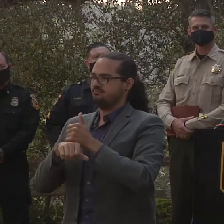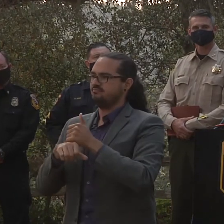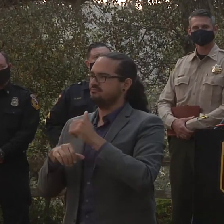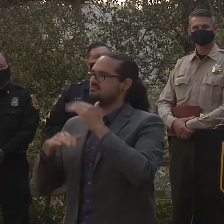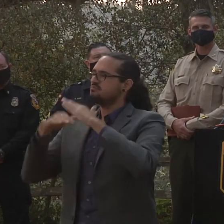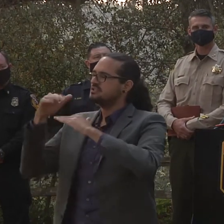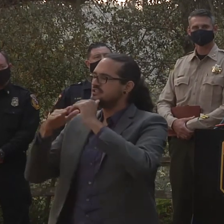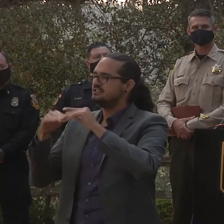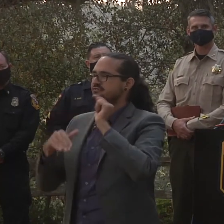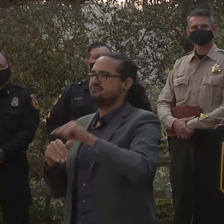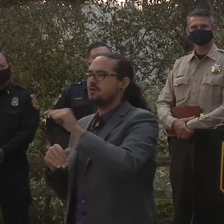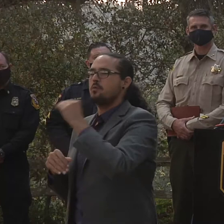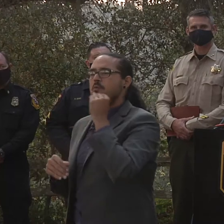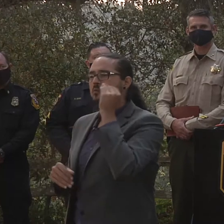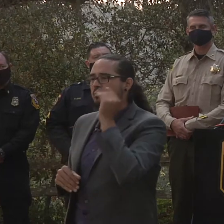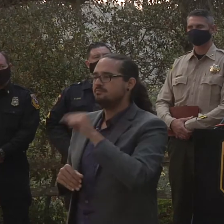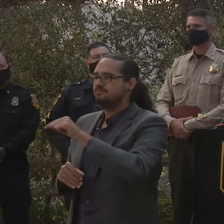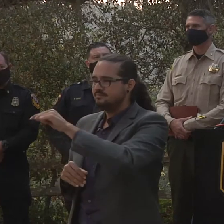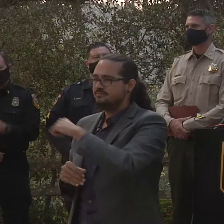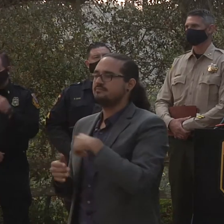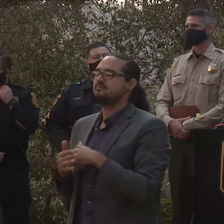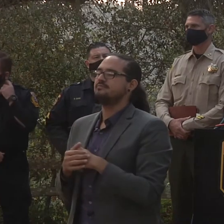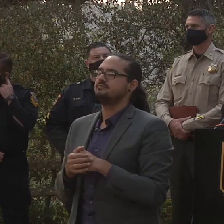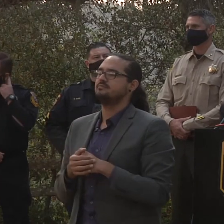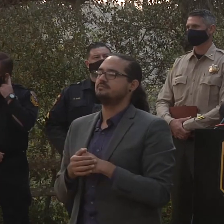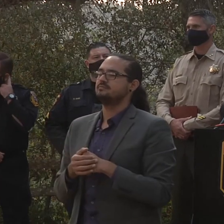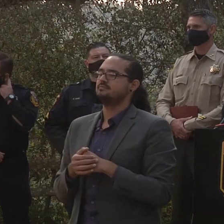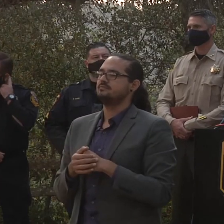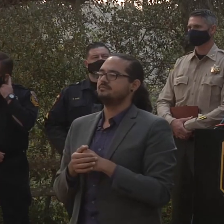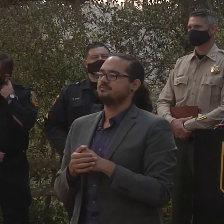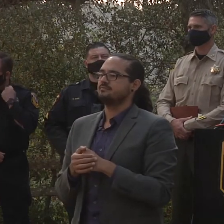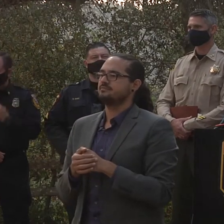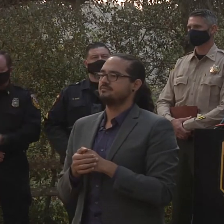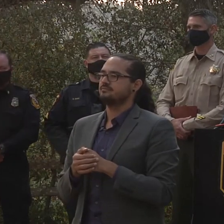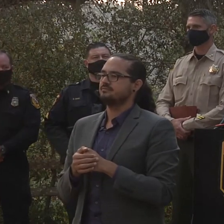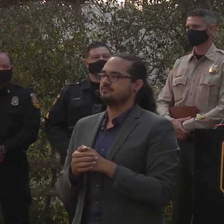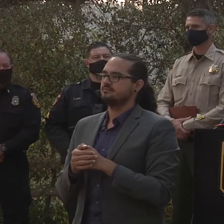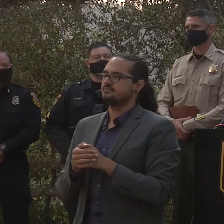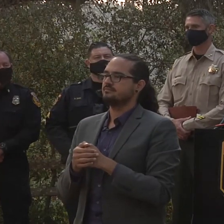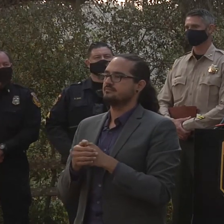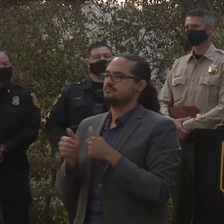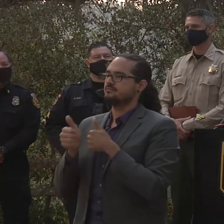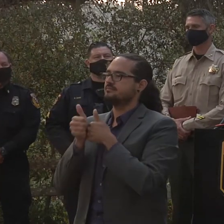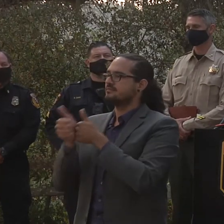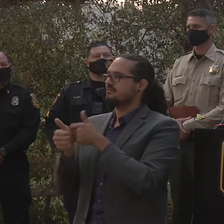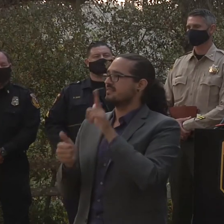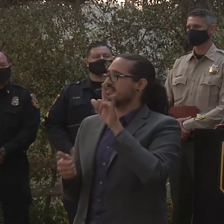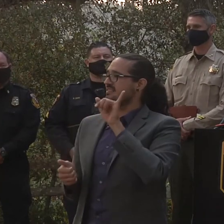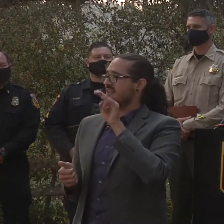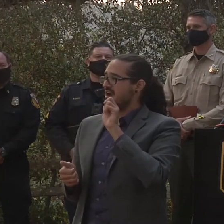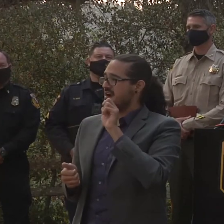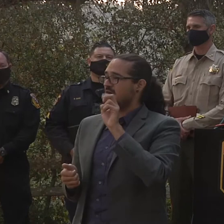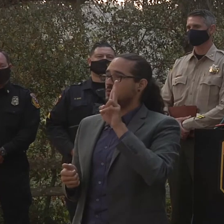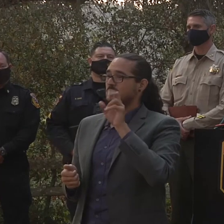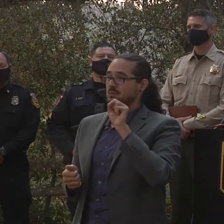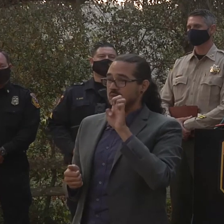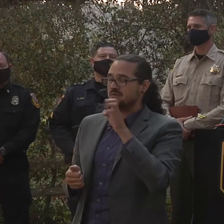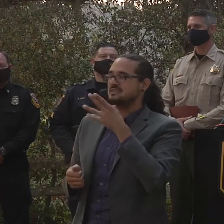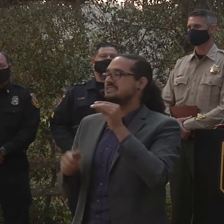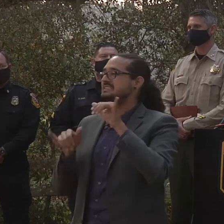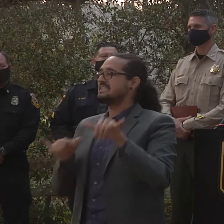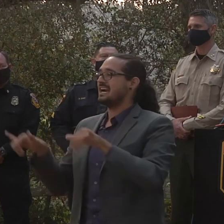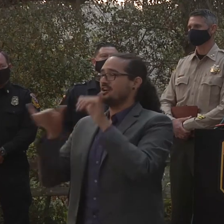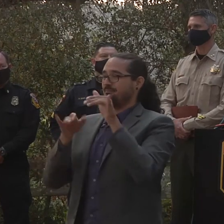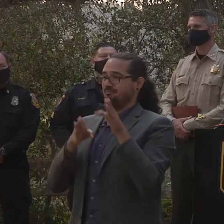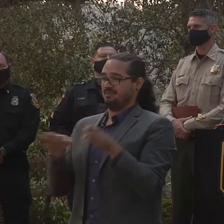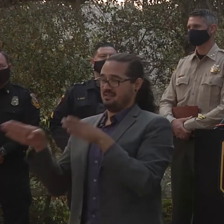variety of thing land use planning uh the agency has embarked upon and working with our our cooperators to improve the survivability of the structures in